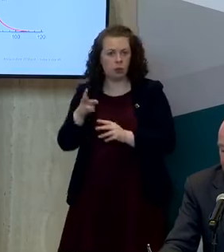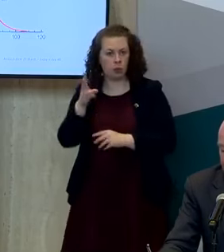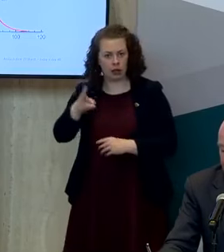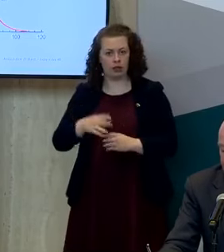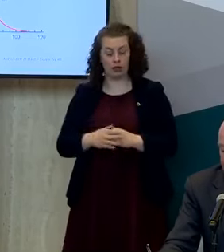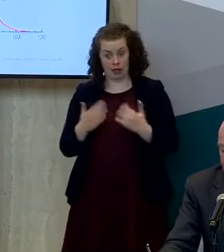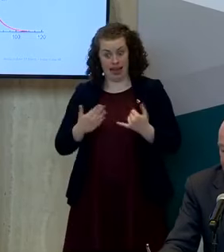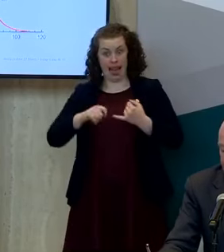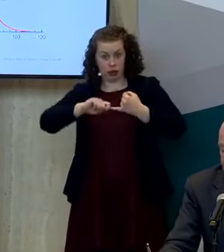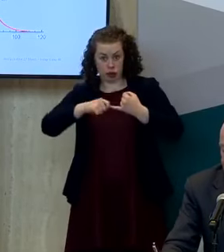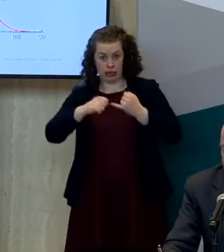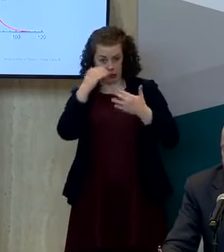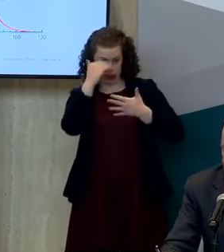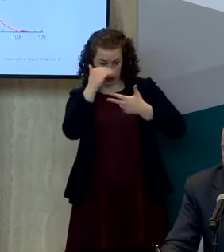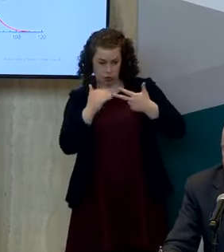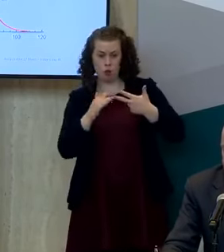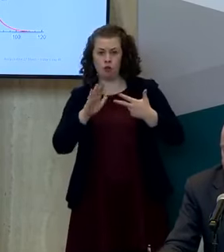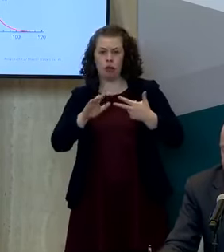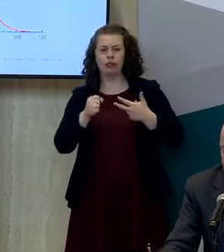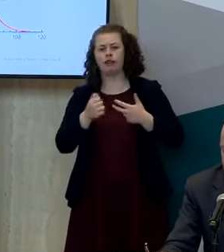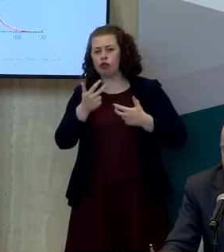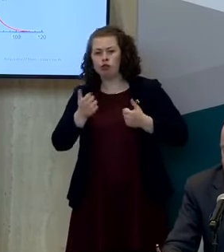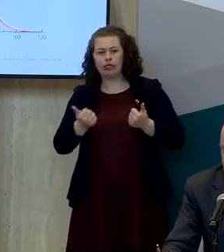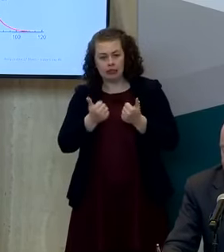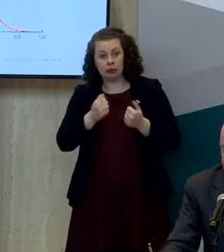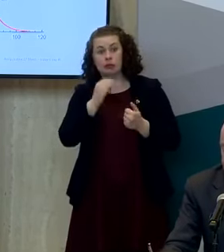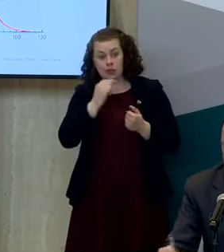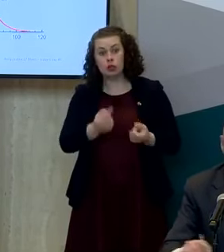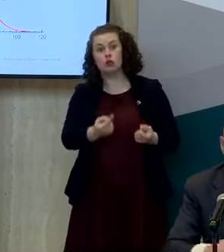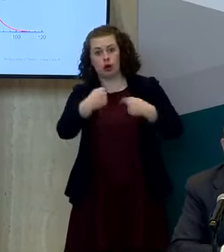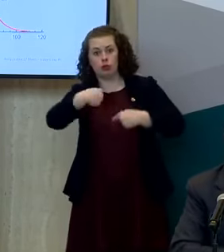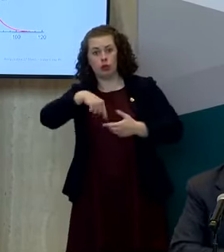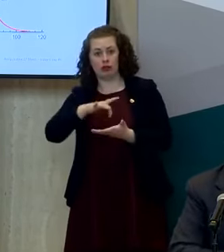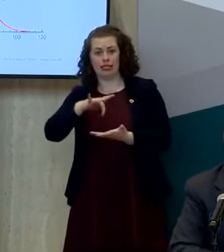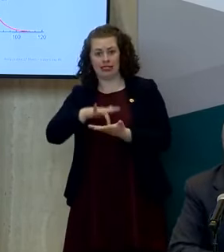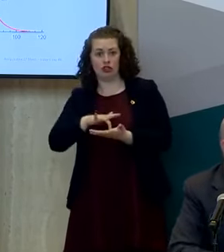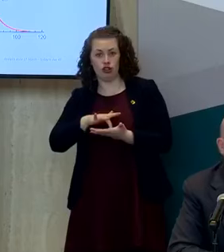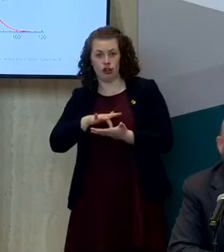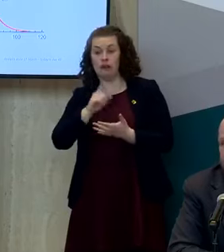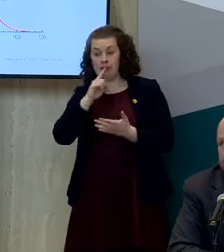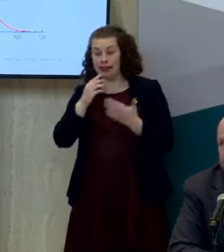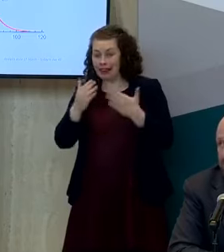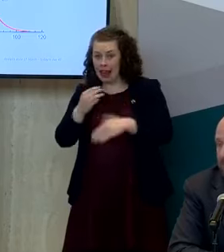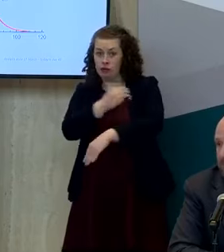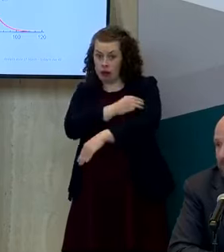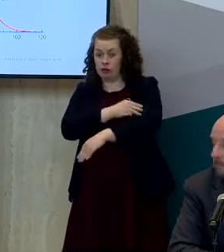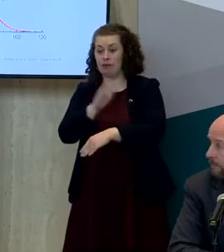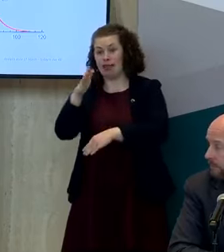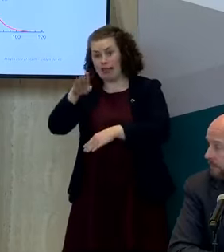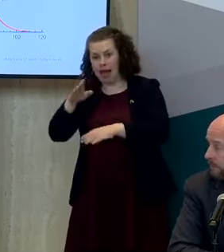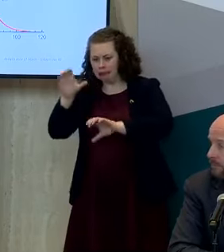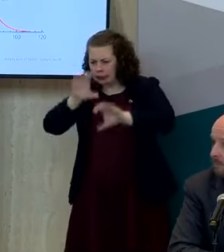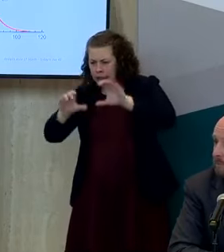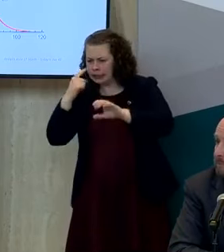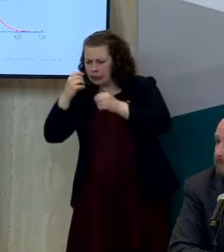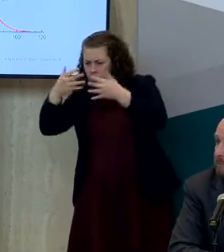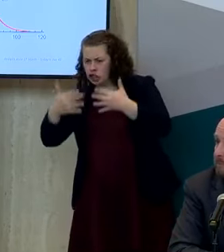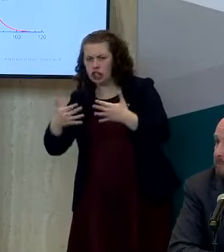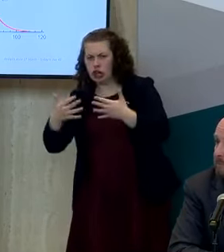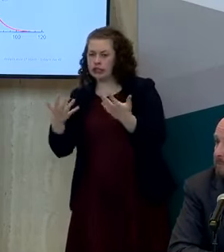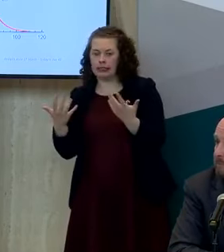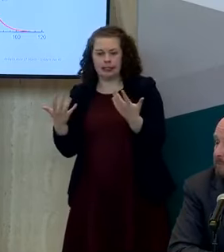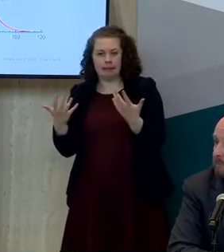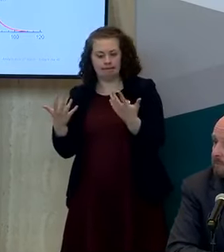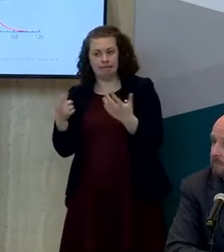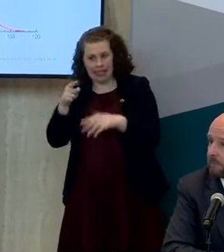we're able to meet the demand at our testing centers we've had problems at the lab as all countries have had right across the world my second question